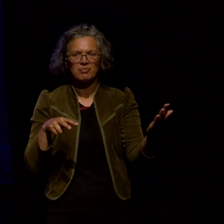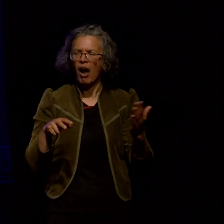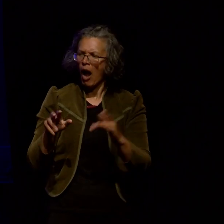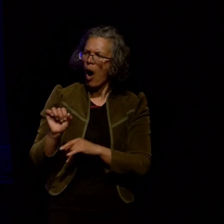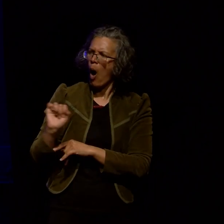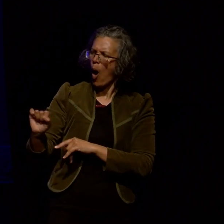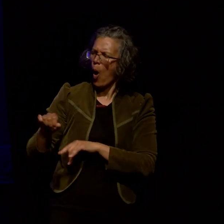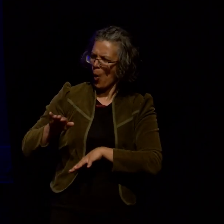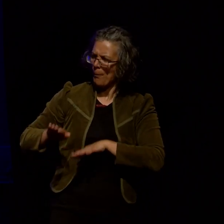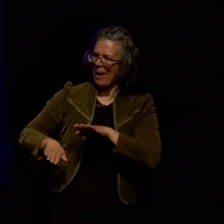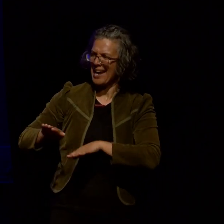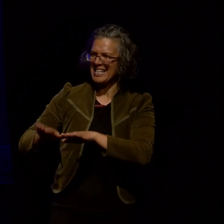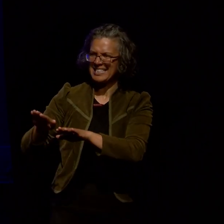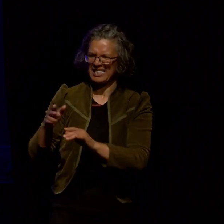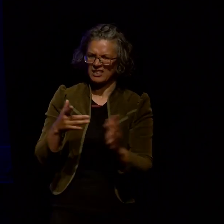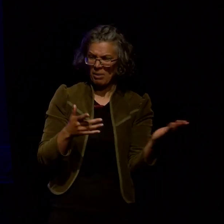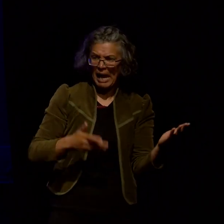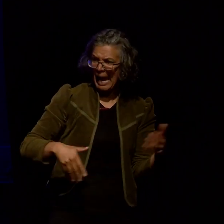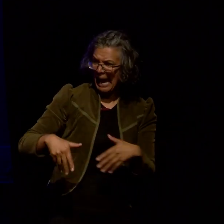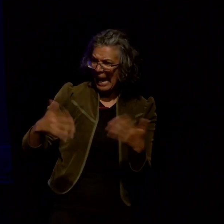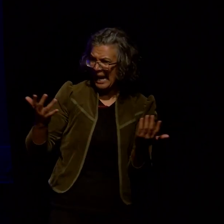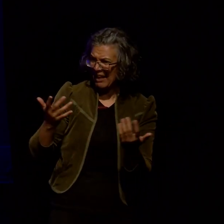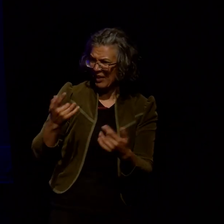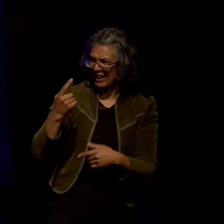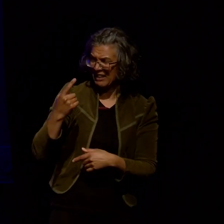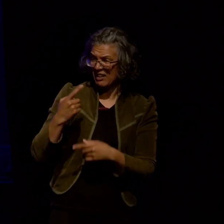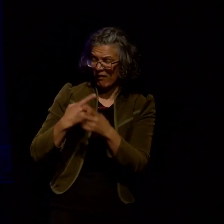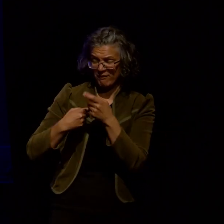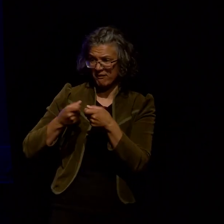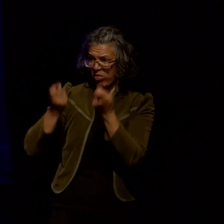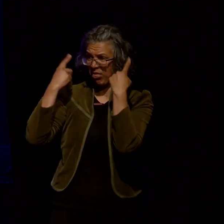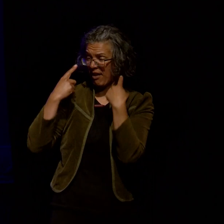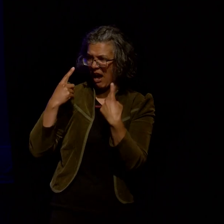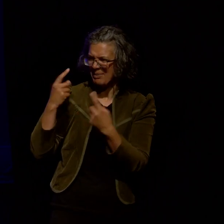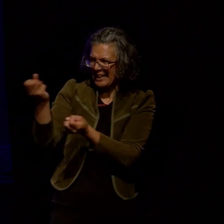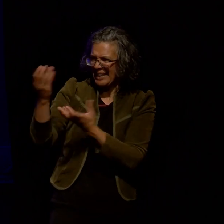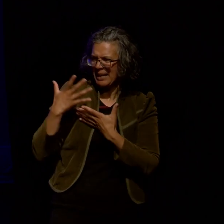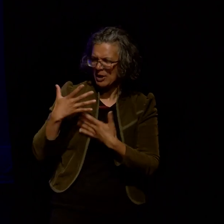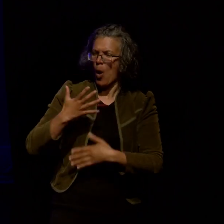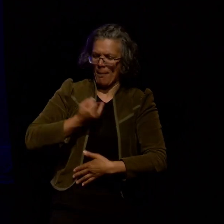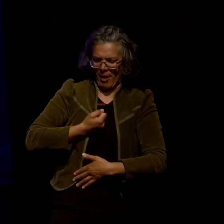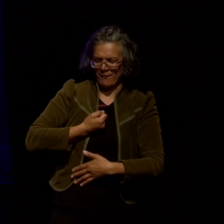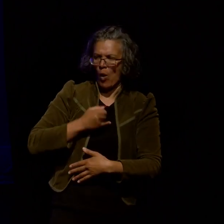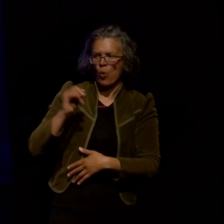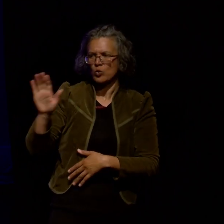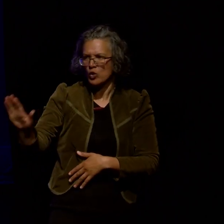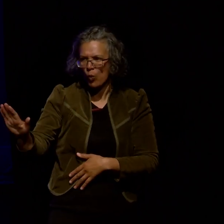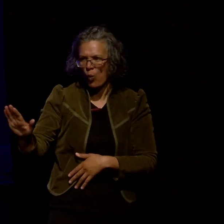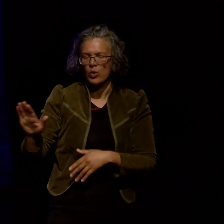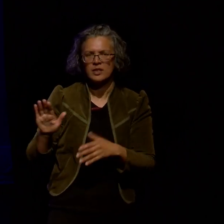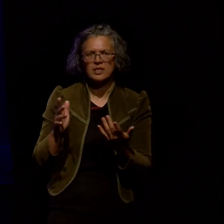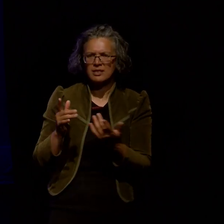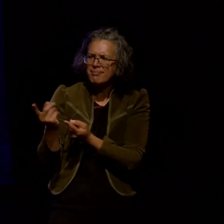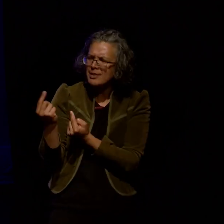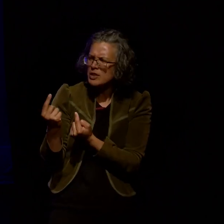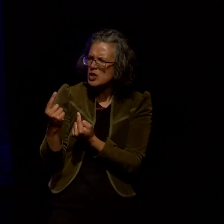them that this is a work in progress and anything that doesn't make sense is my fault rather than theirs I ask them to speak aloud what's going